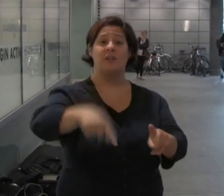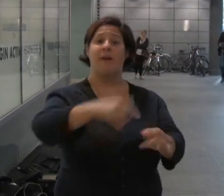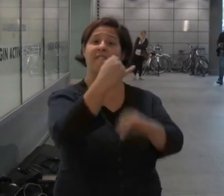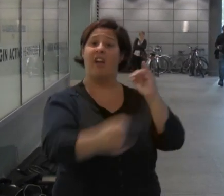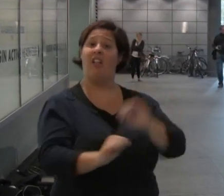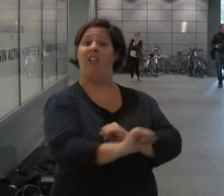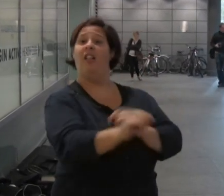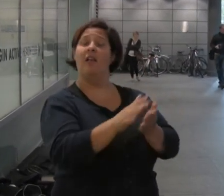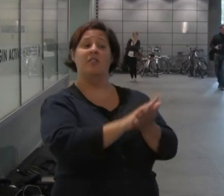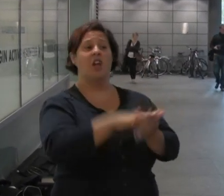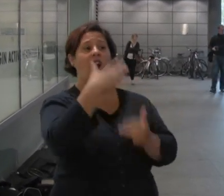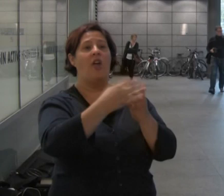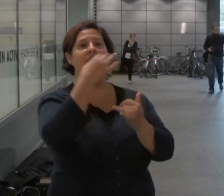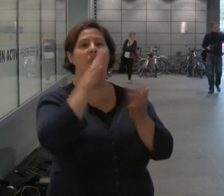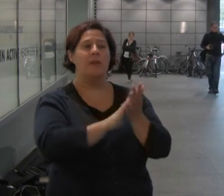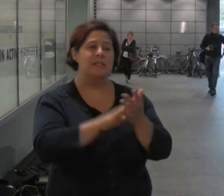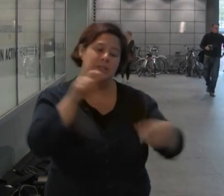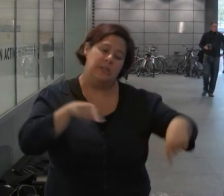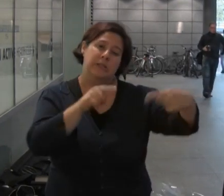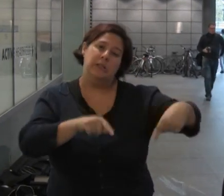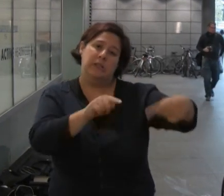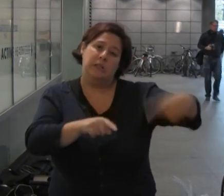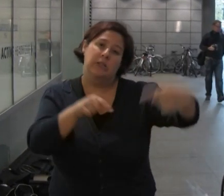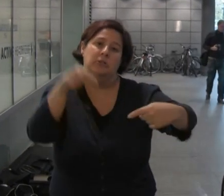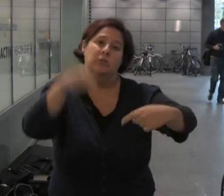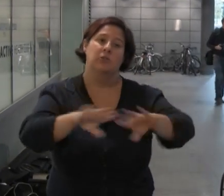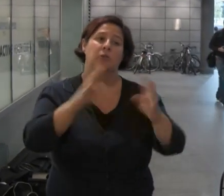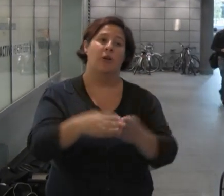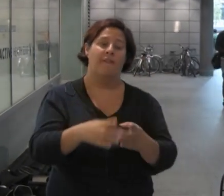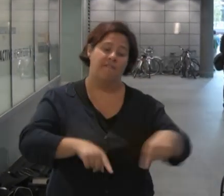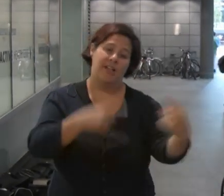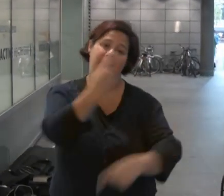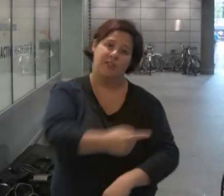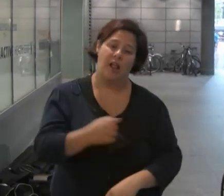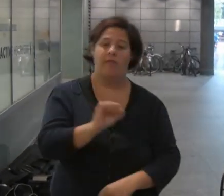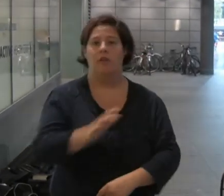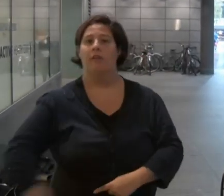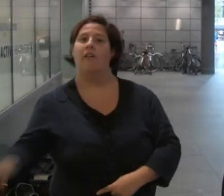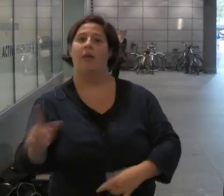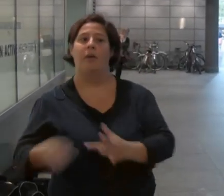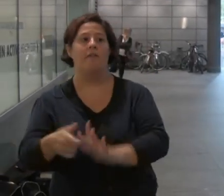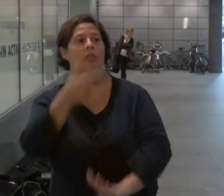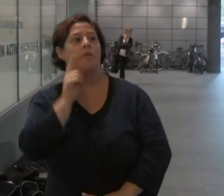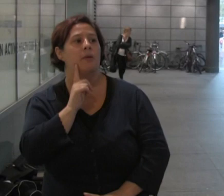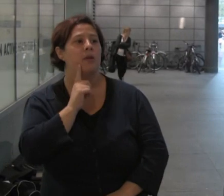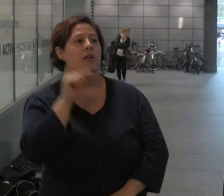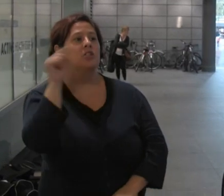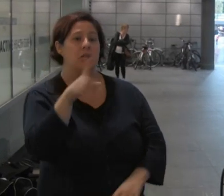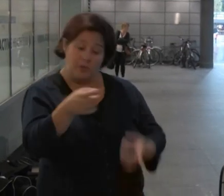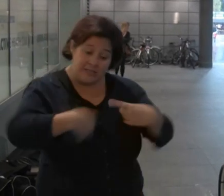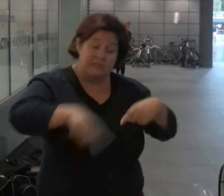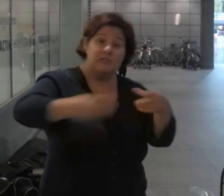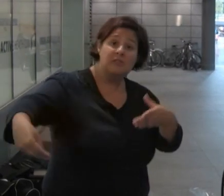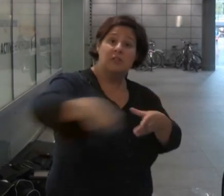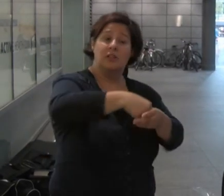she spent her last precious moments in this world fighting. For herself, for her family and for others. She was one of us.